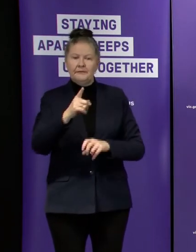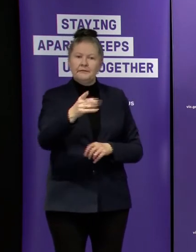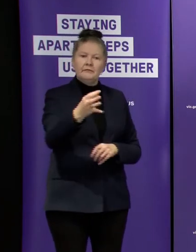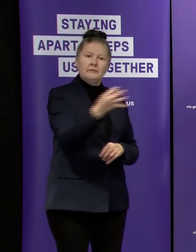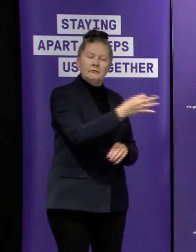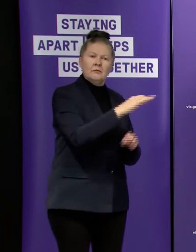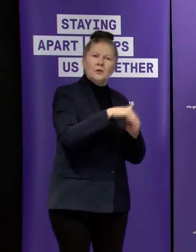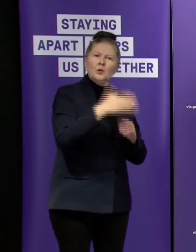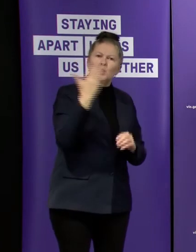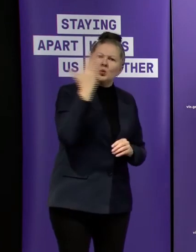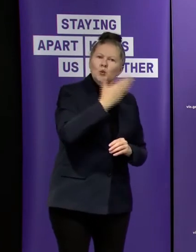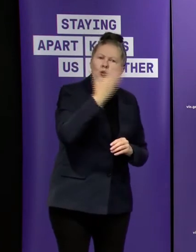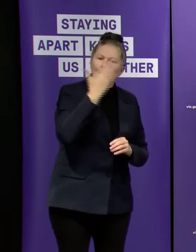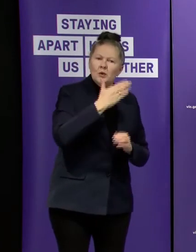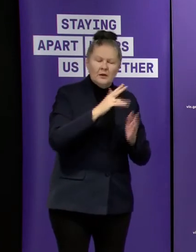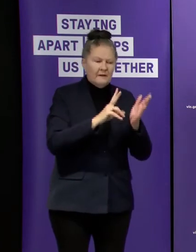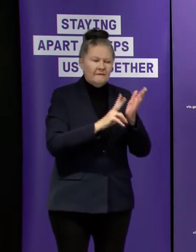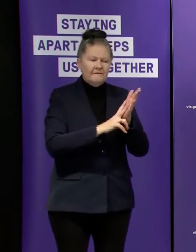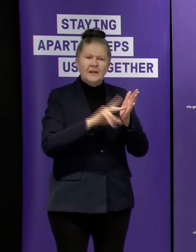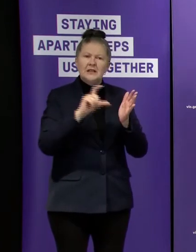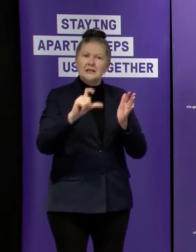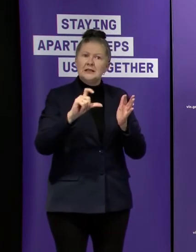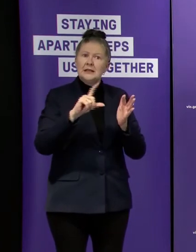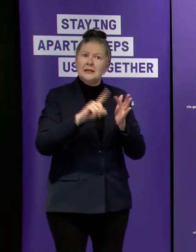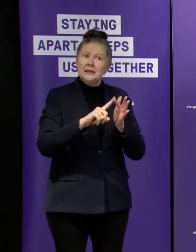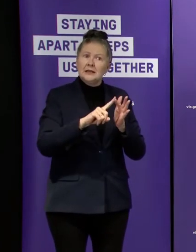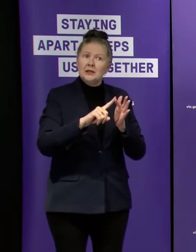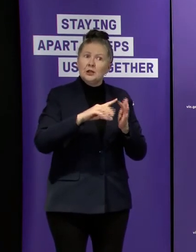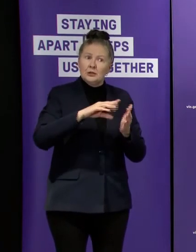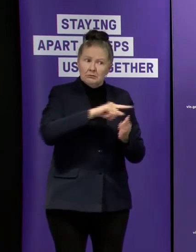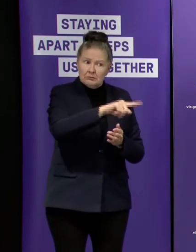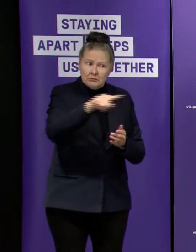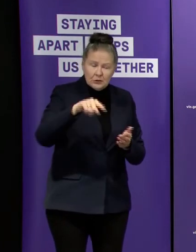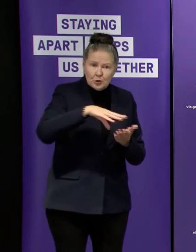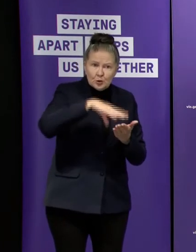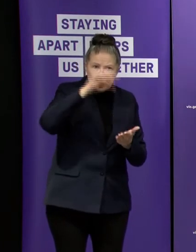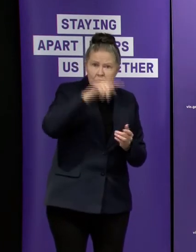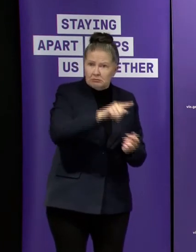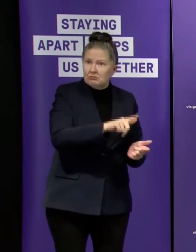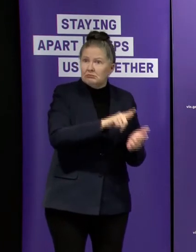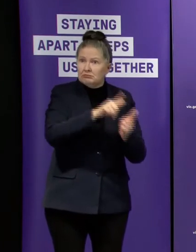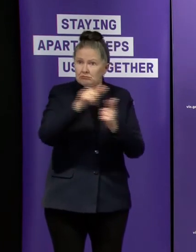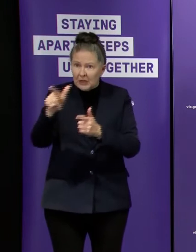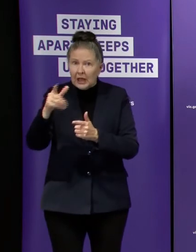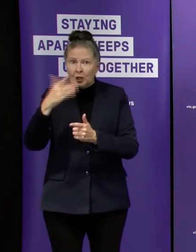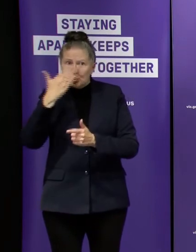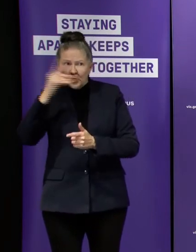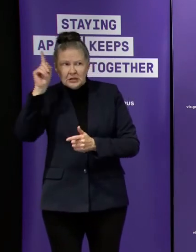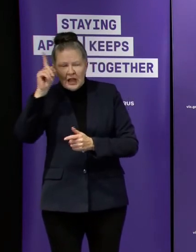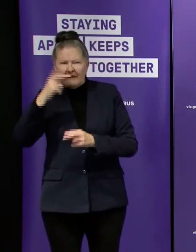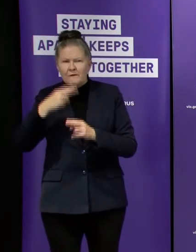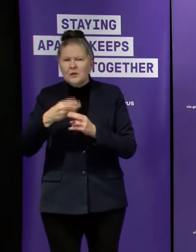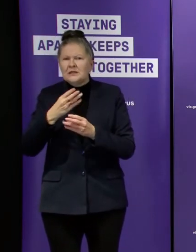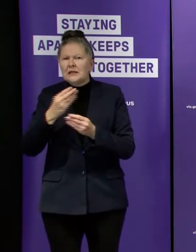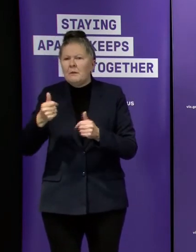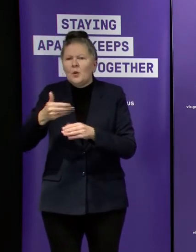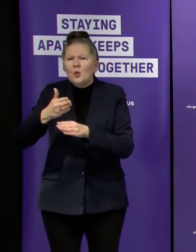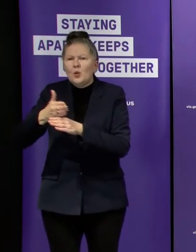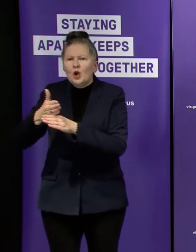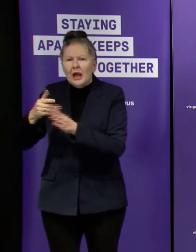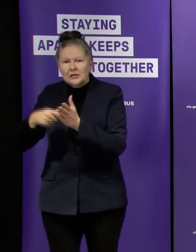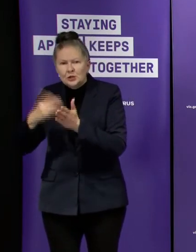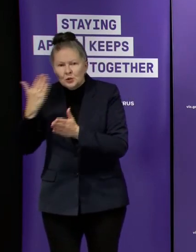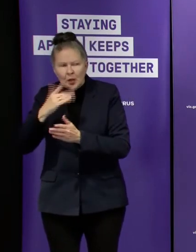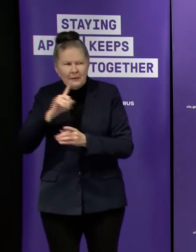bcs going back into schools today on site to do some tactical work what what does the rest of the year look like for them i know it's too early to talk about